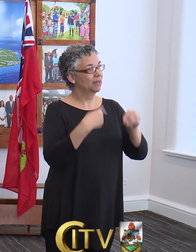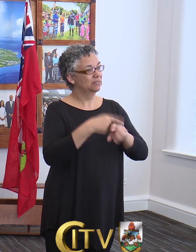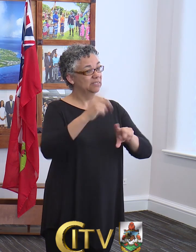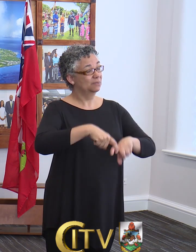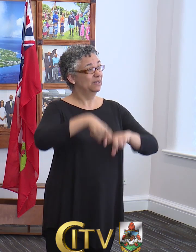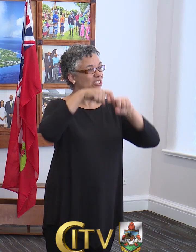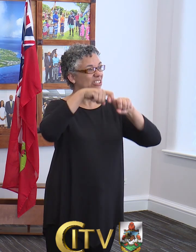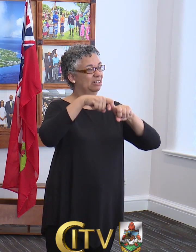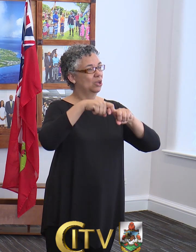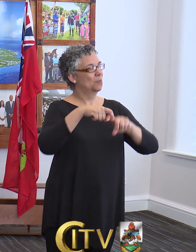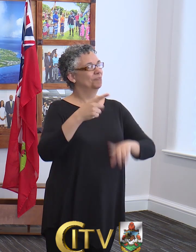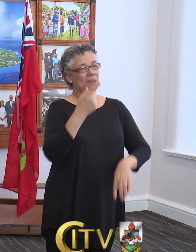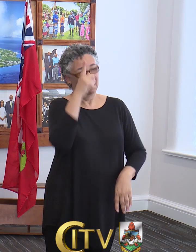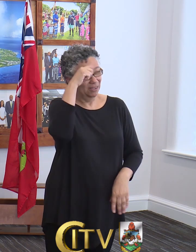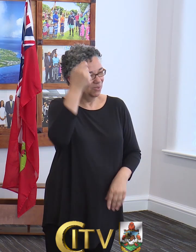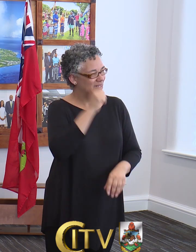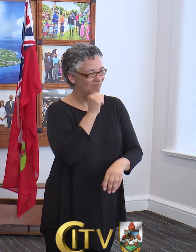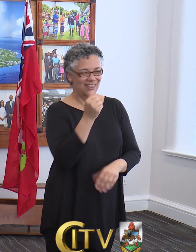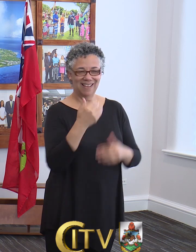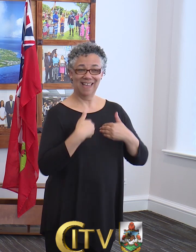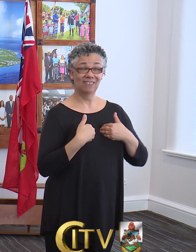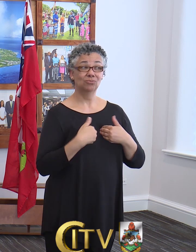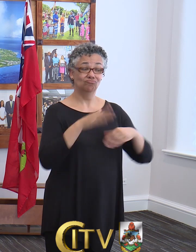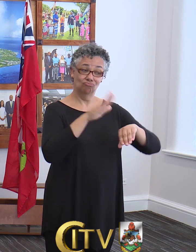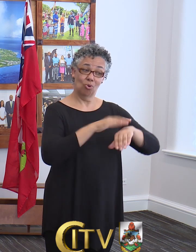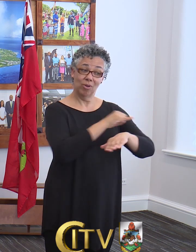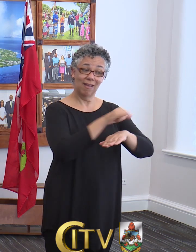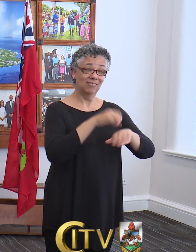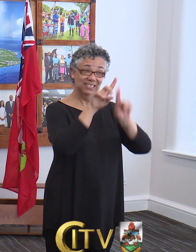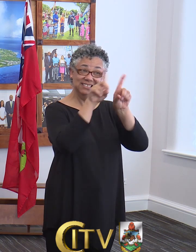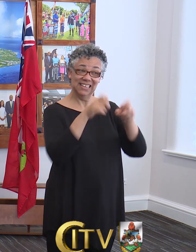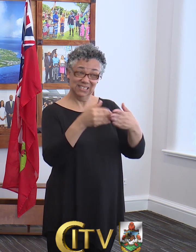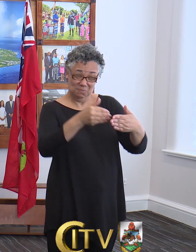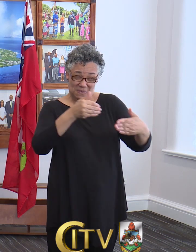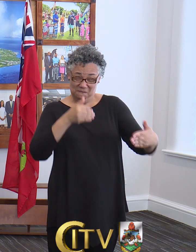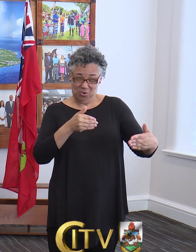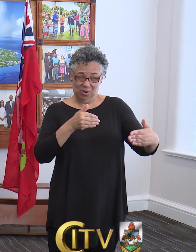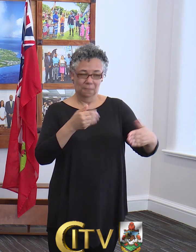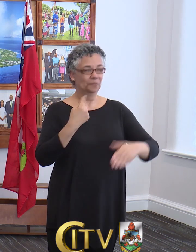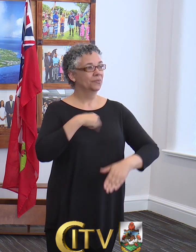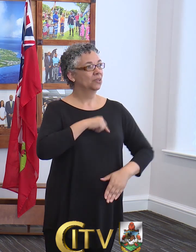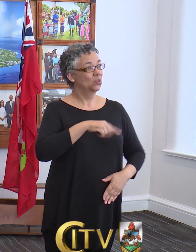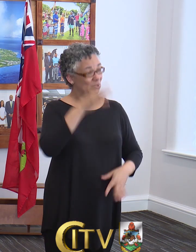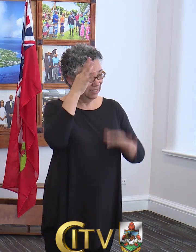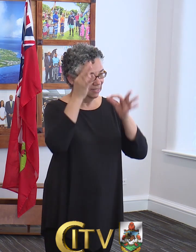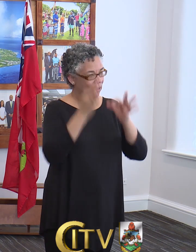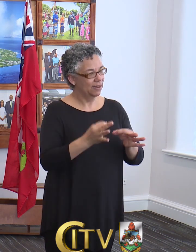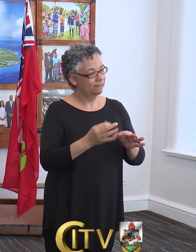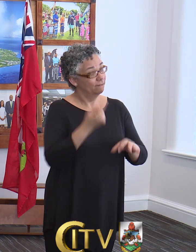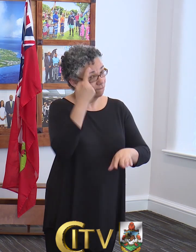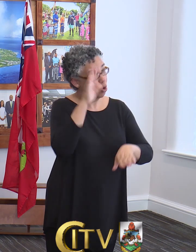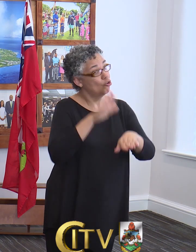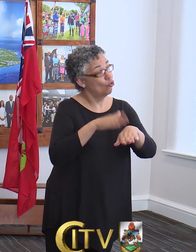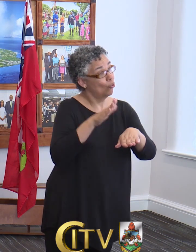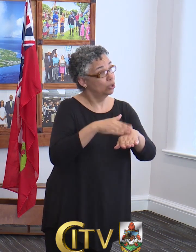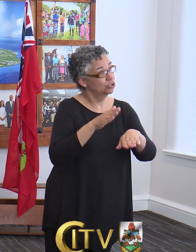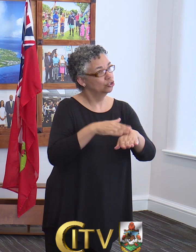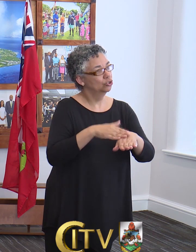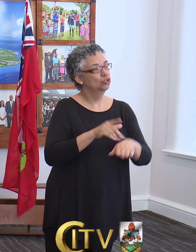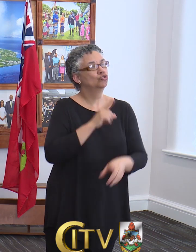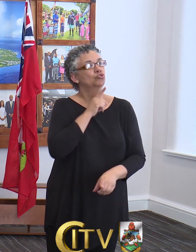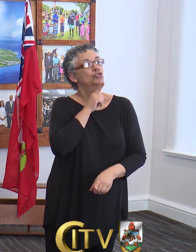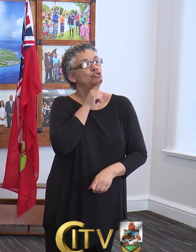that we did not have on-island testing capability here, we took decisions outside of abundance of caution to ensure